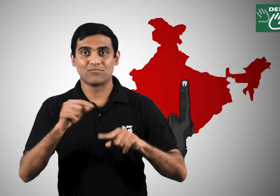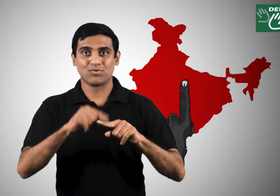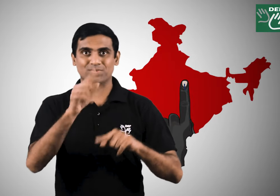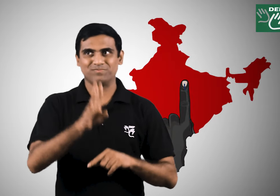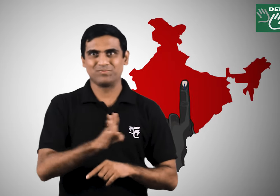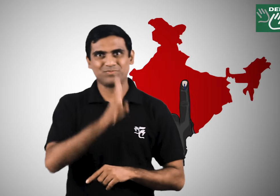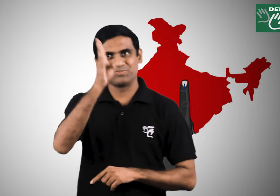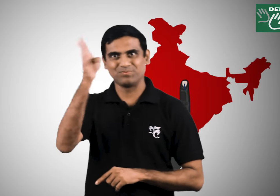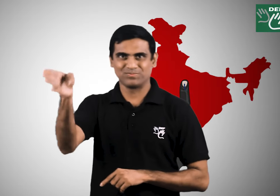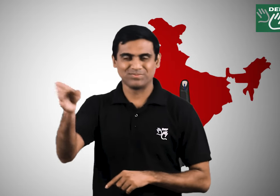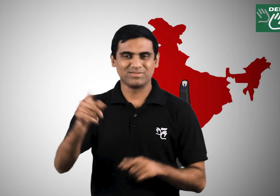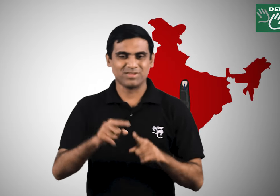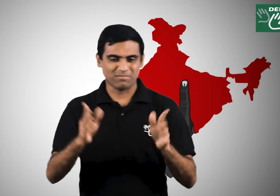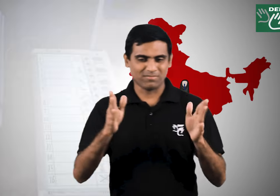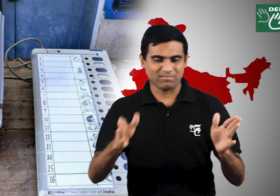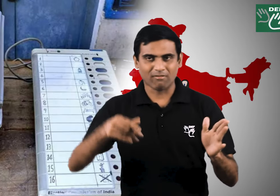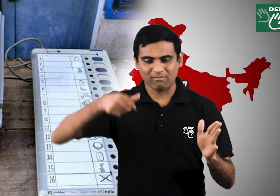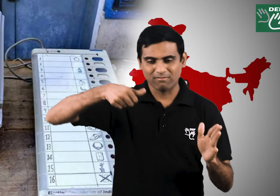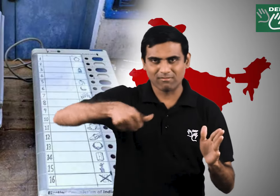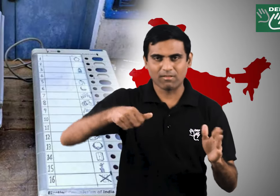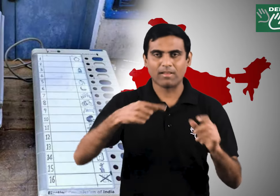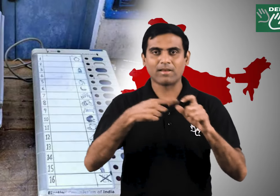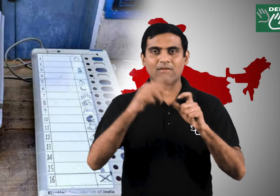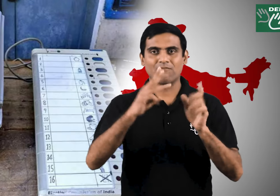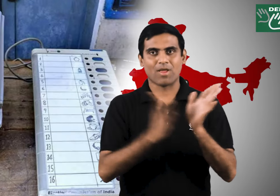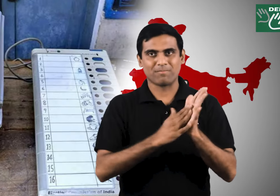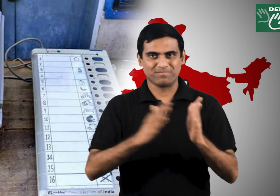if you didn't like any of the candidates in your constituency